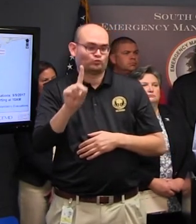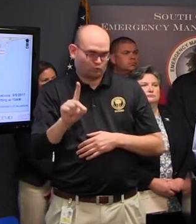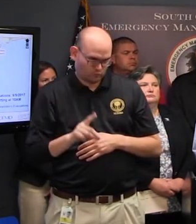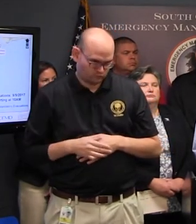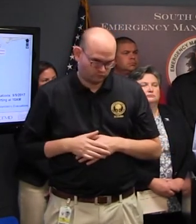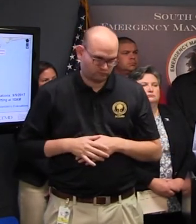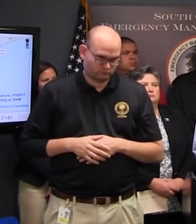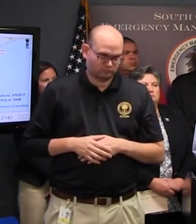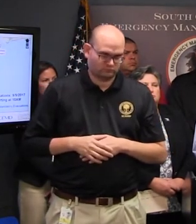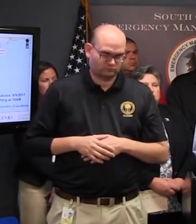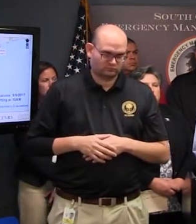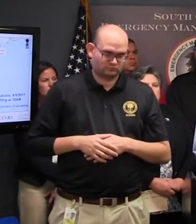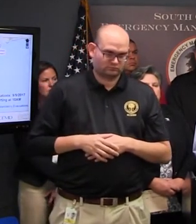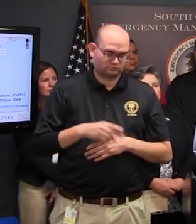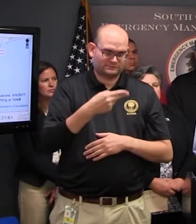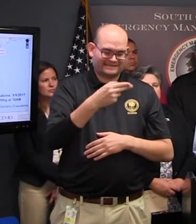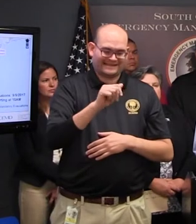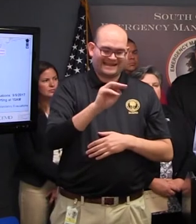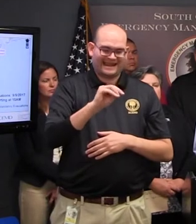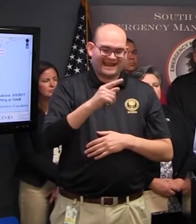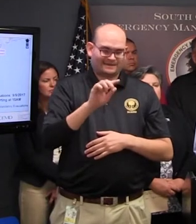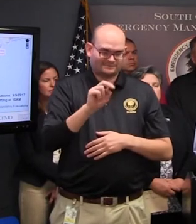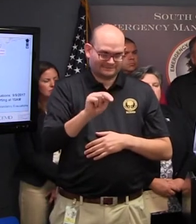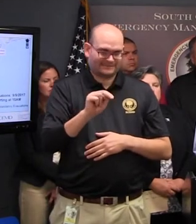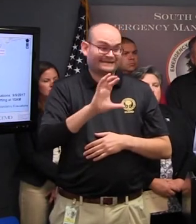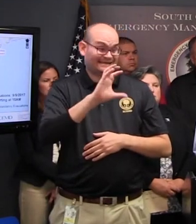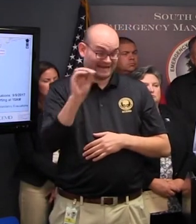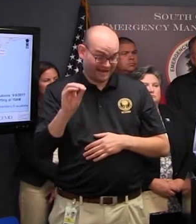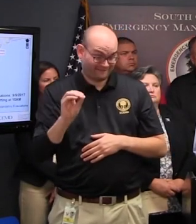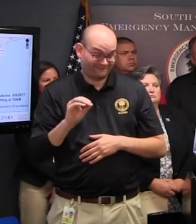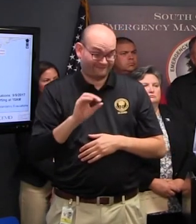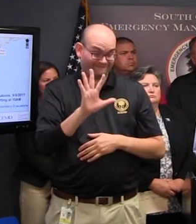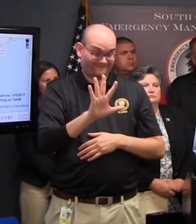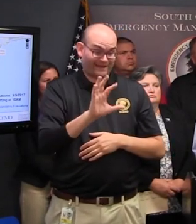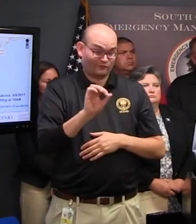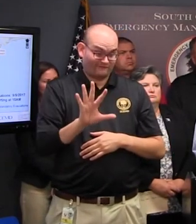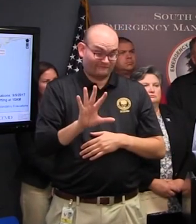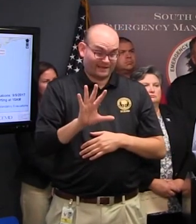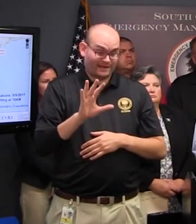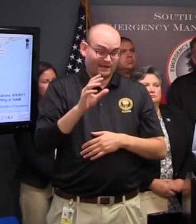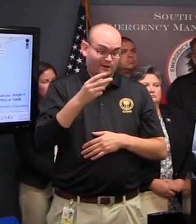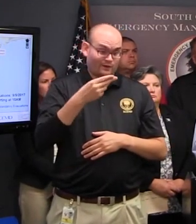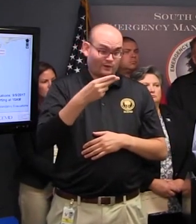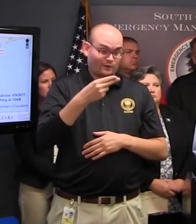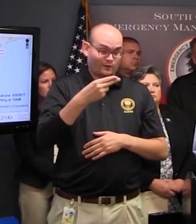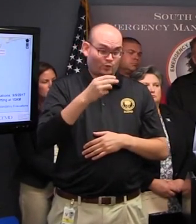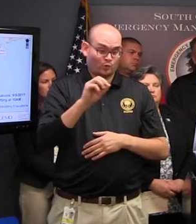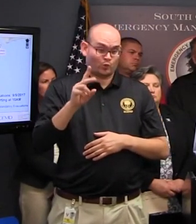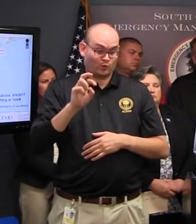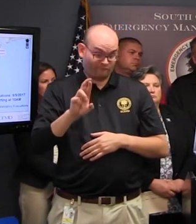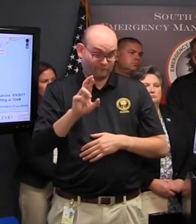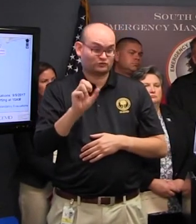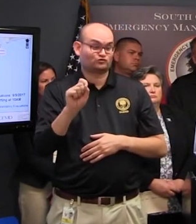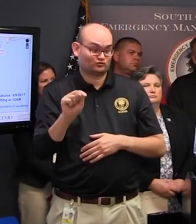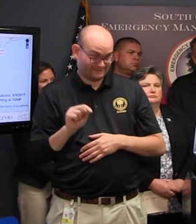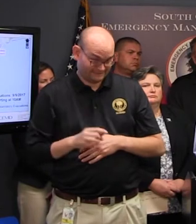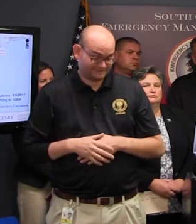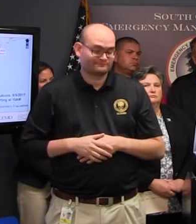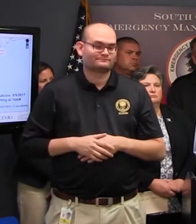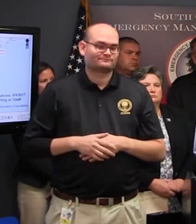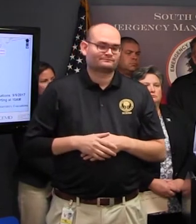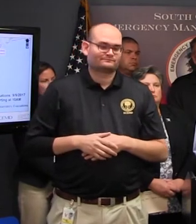505 South Hoover Street in Hampton also the Estill High School at